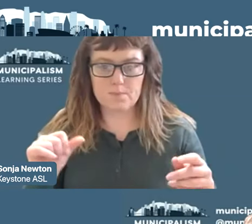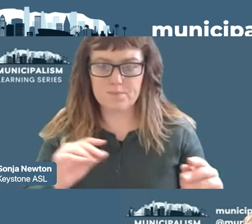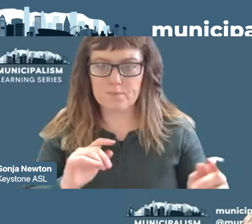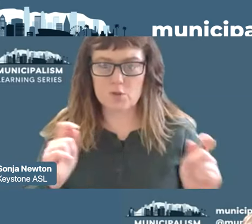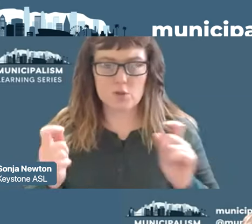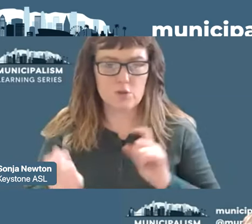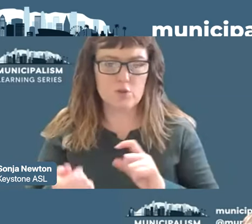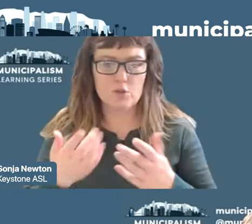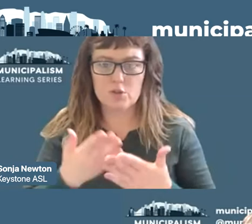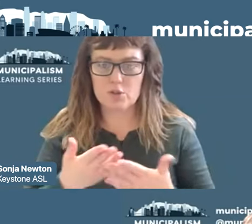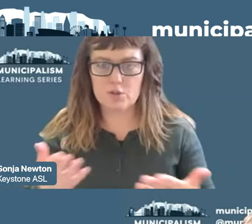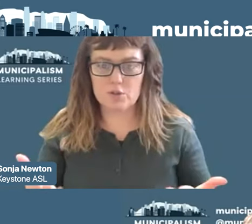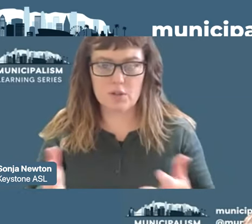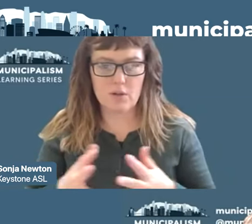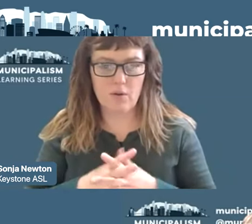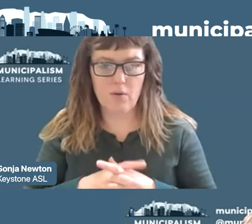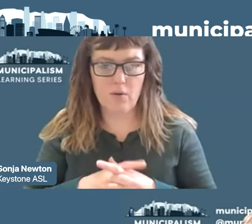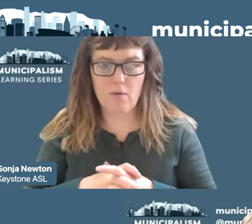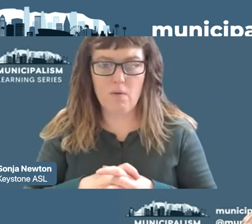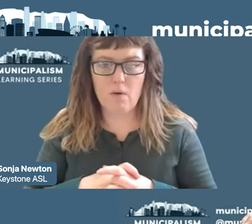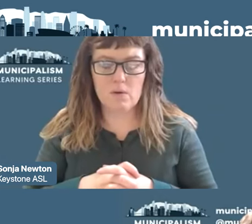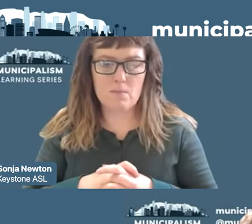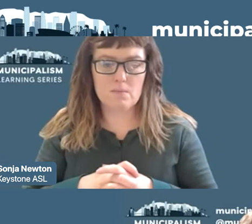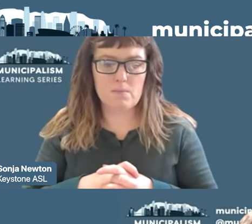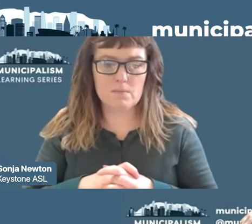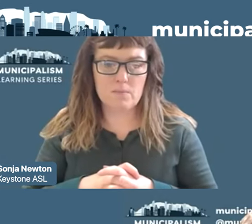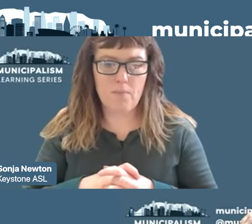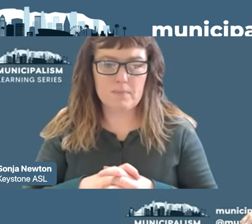not in the right situation so